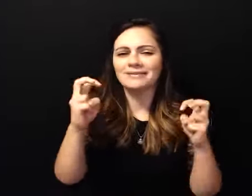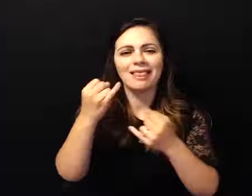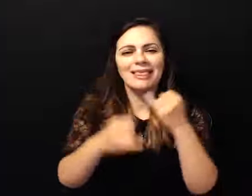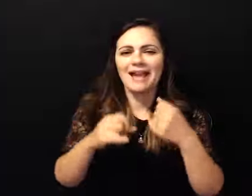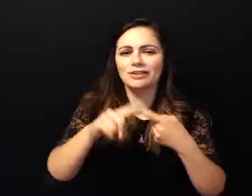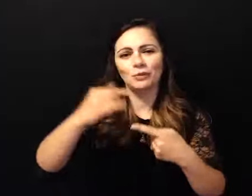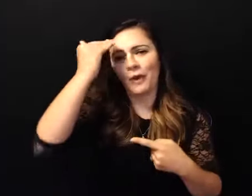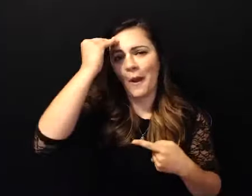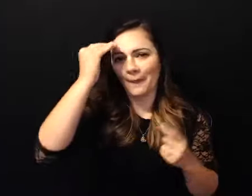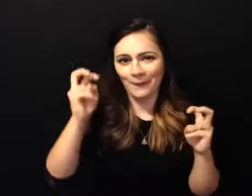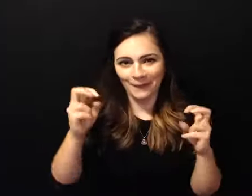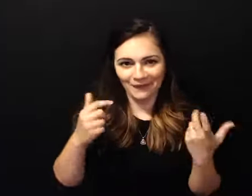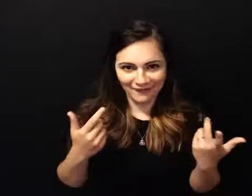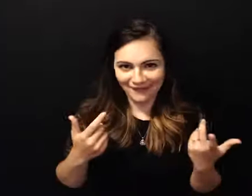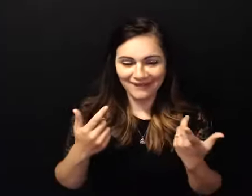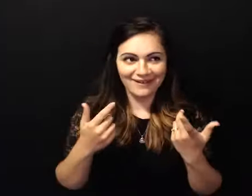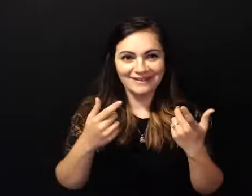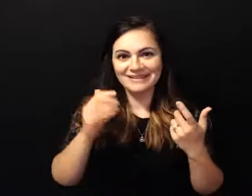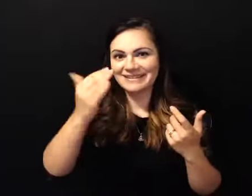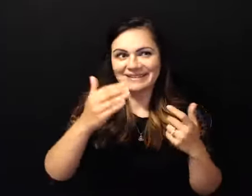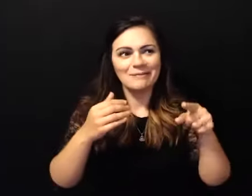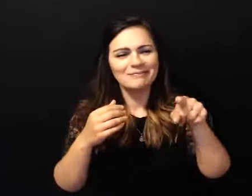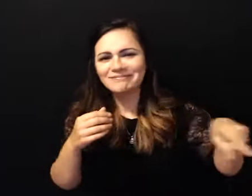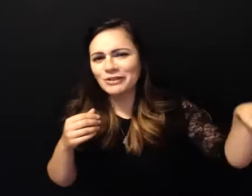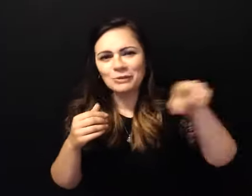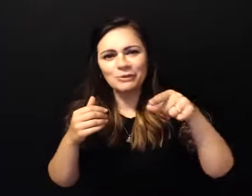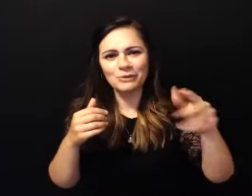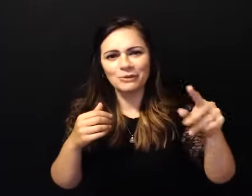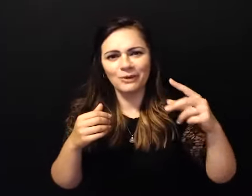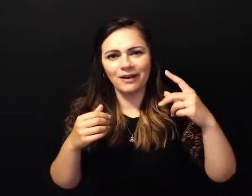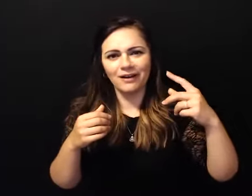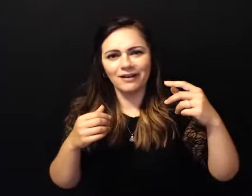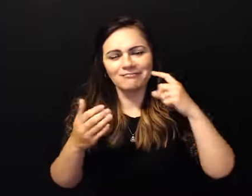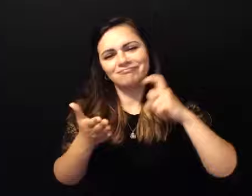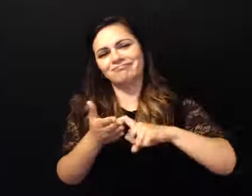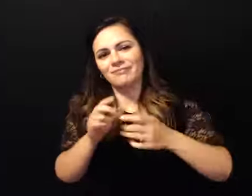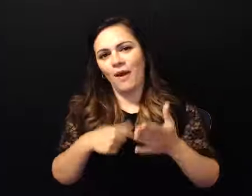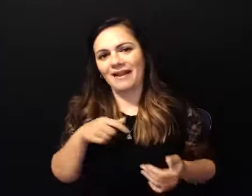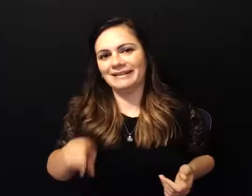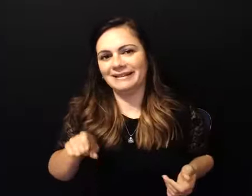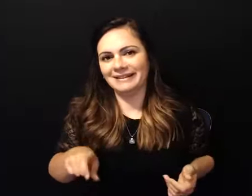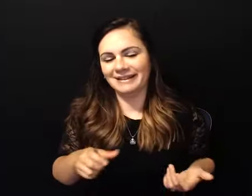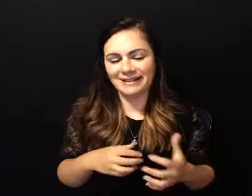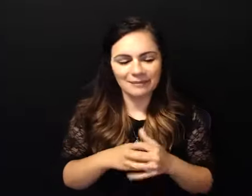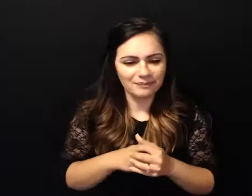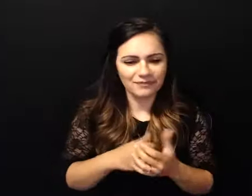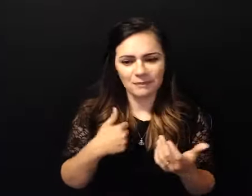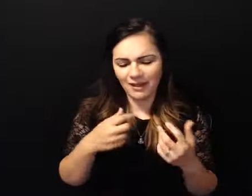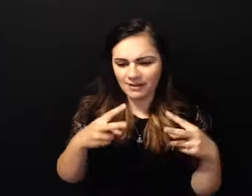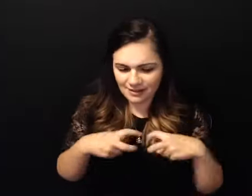good for me and without you and without searching you know through the book and through self self inventory i don't know where to go or what to do